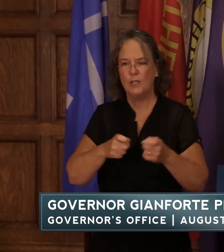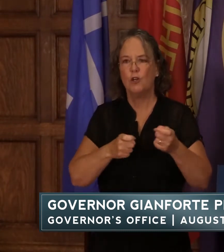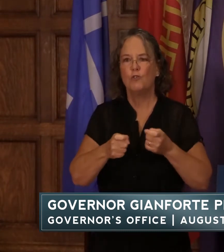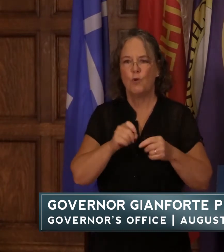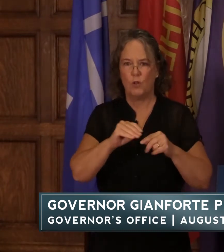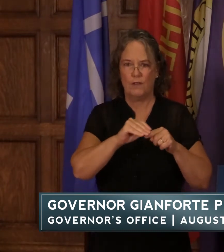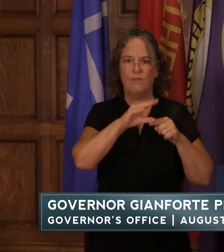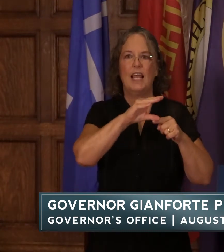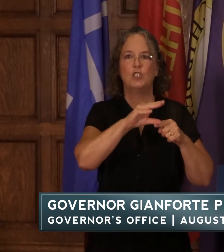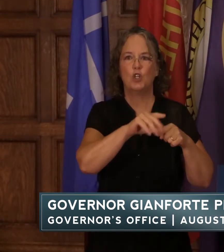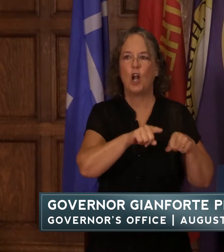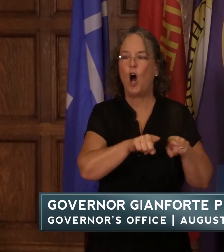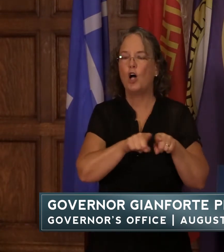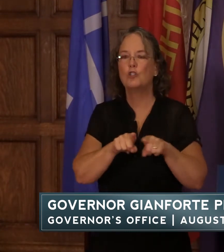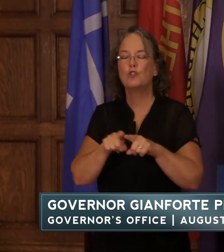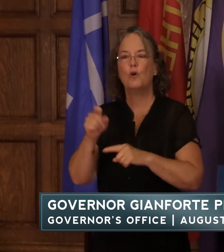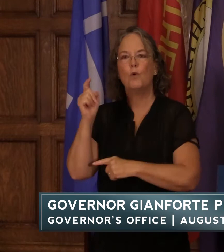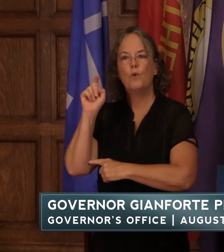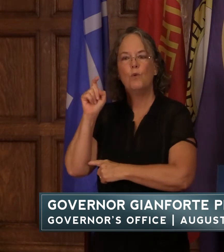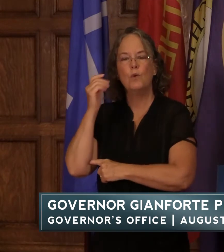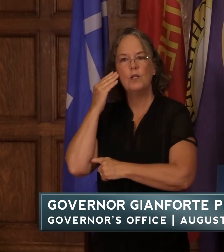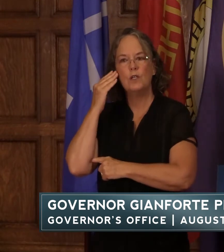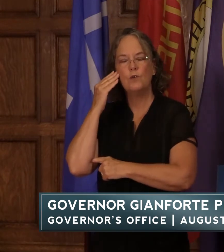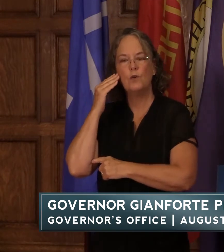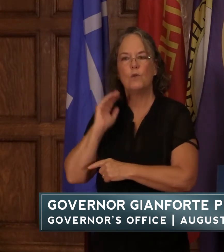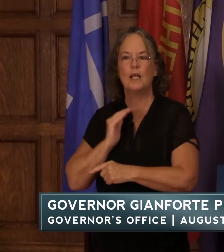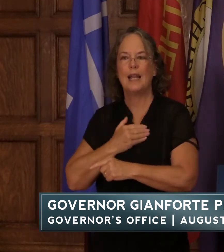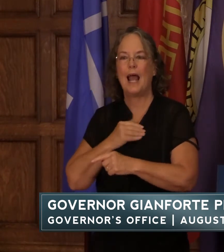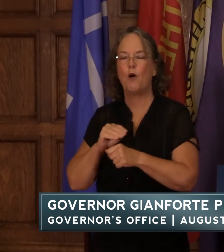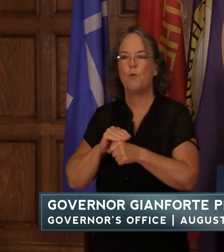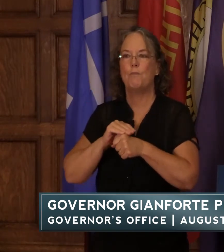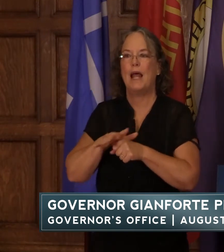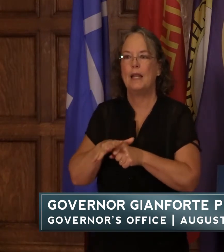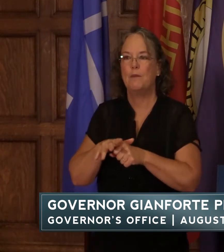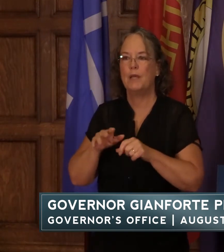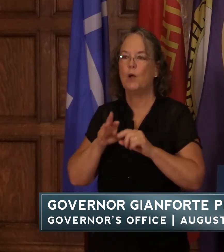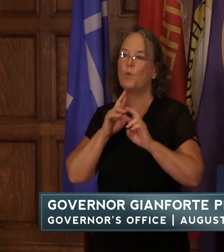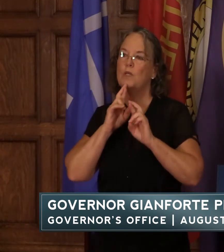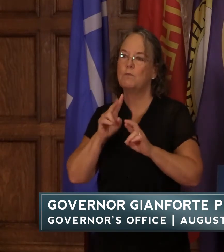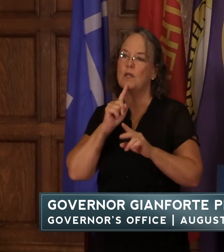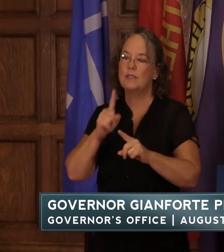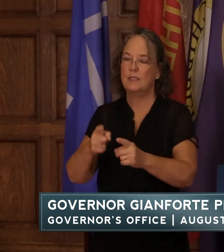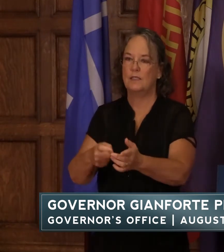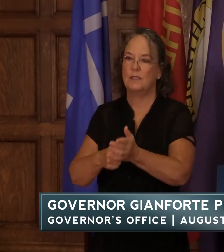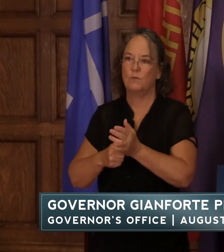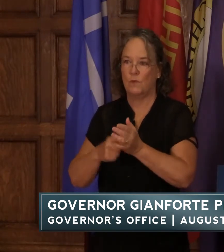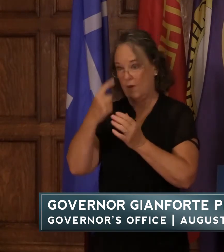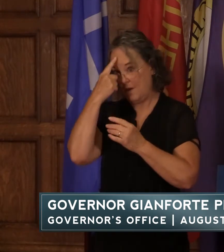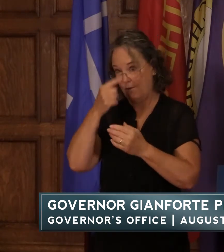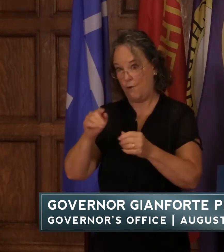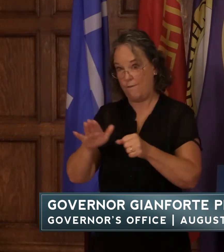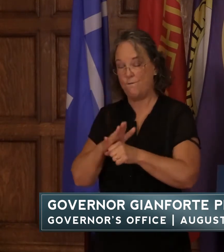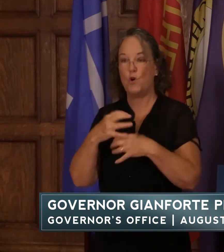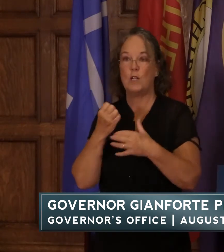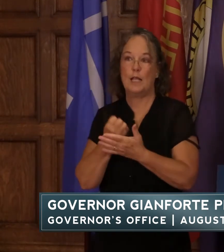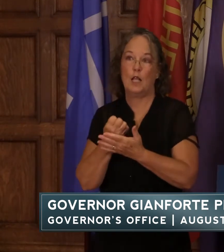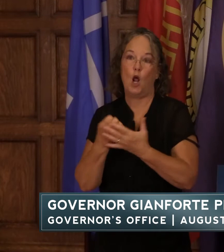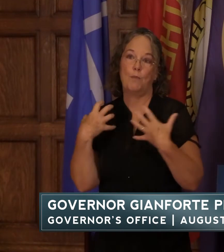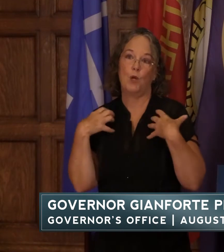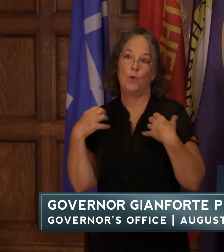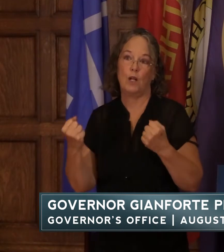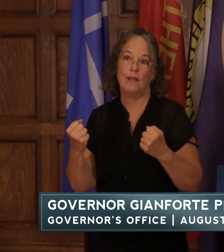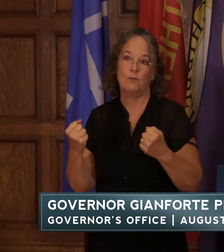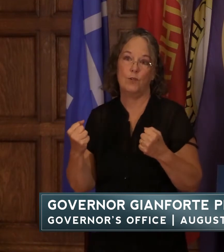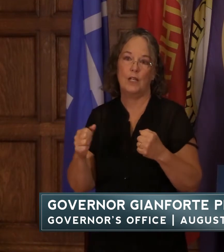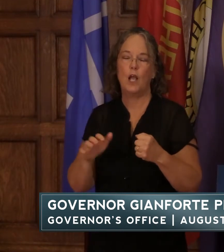recognize that our continued pandemic response is critical to our full economic recovery across the country and